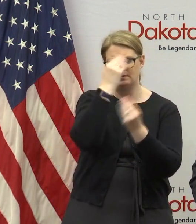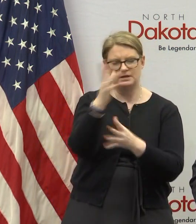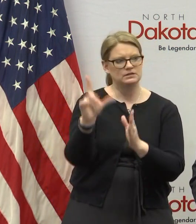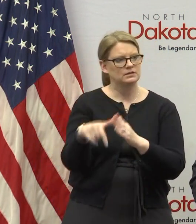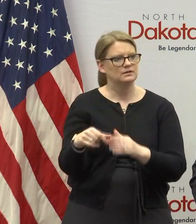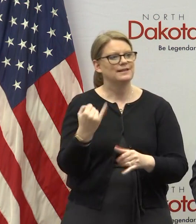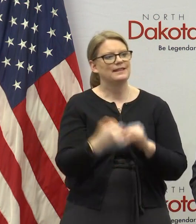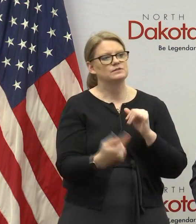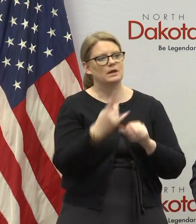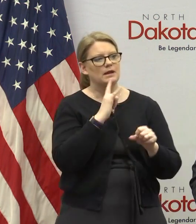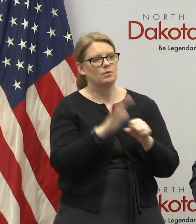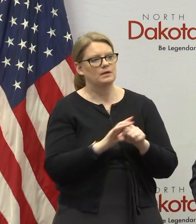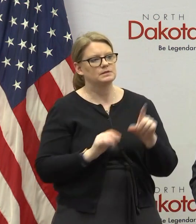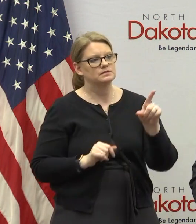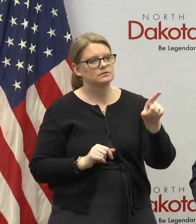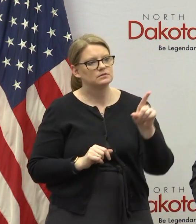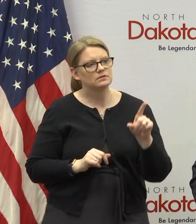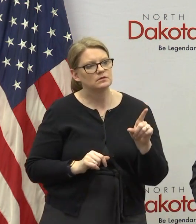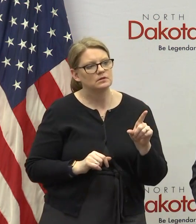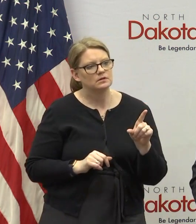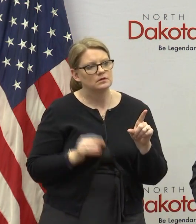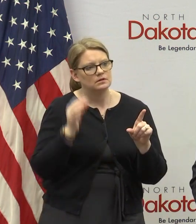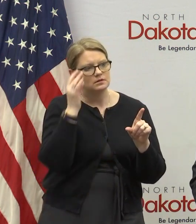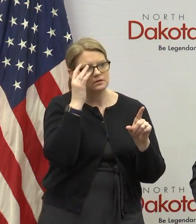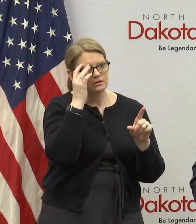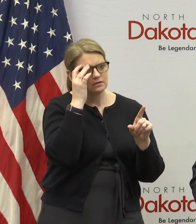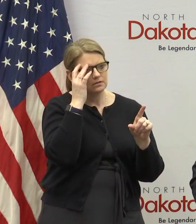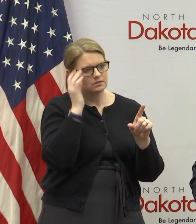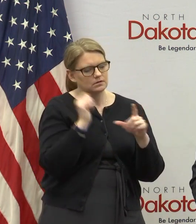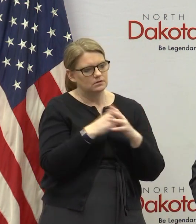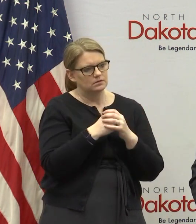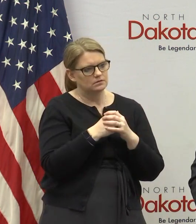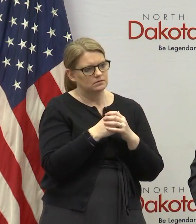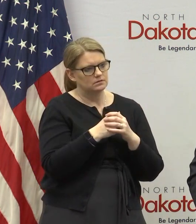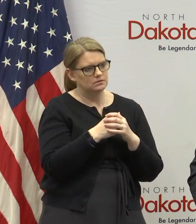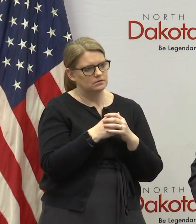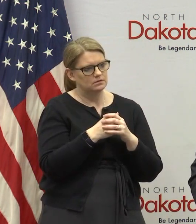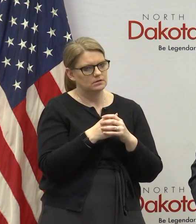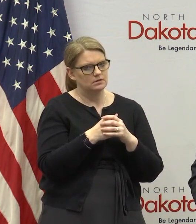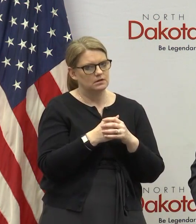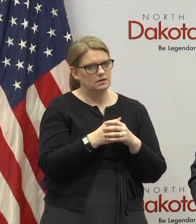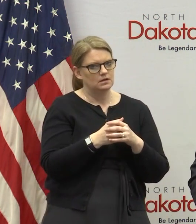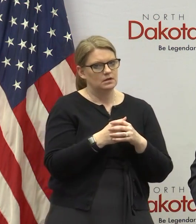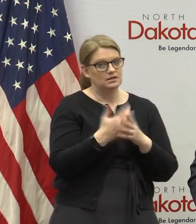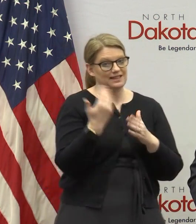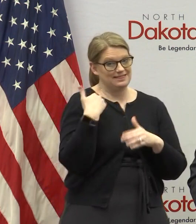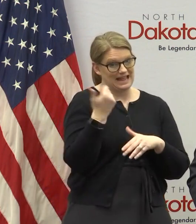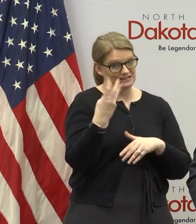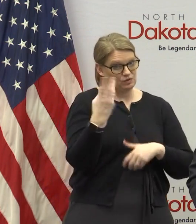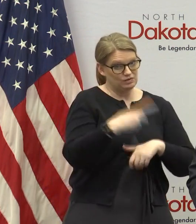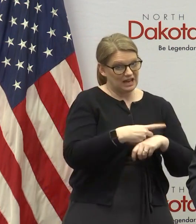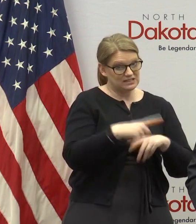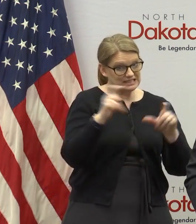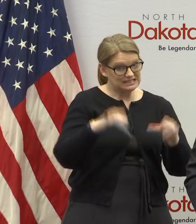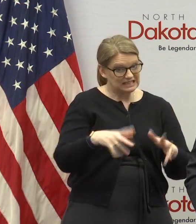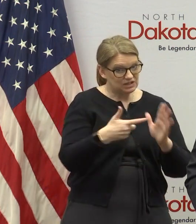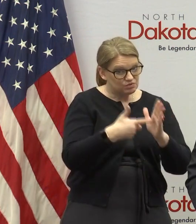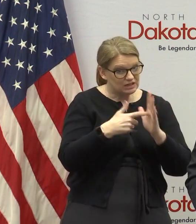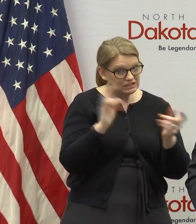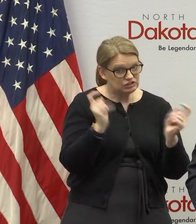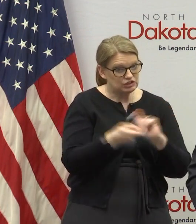one i promise have the testing criteria changed at all over the last few days has the testing criteria changed over the last few days